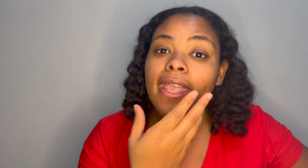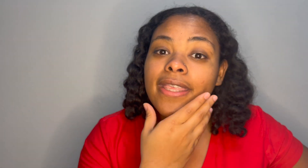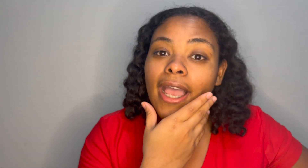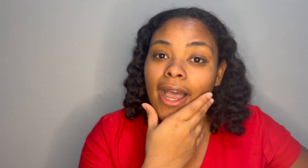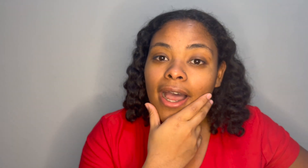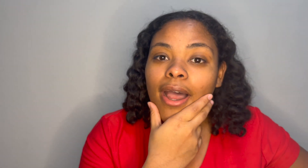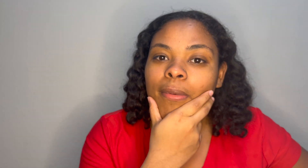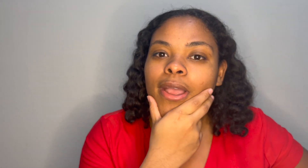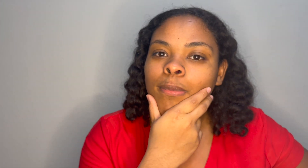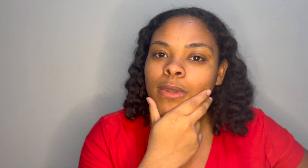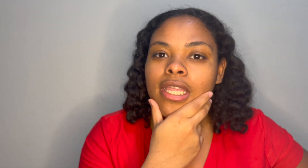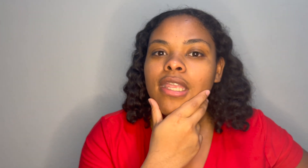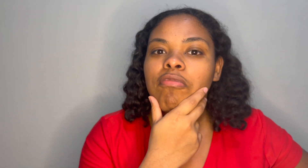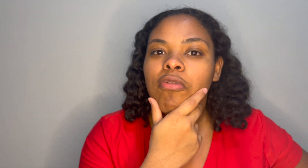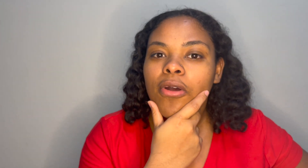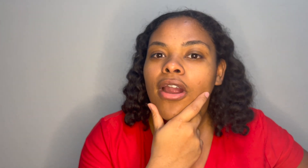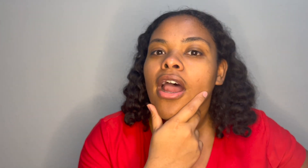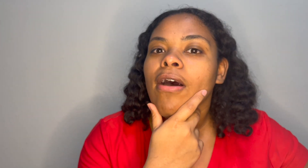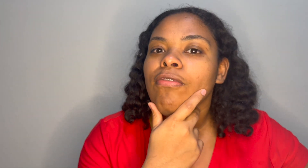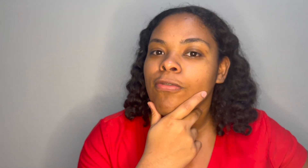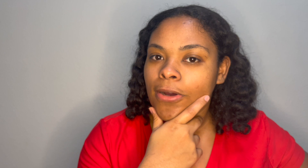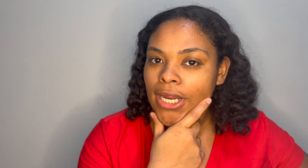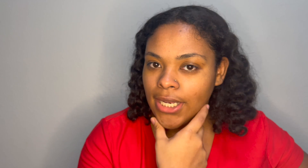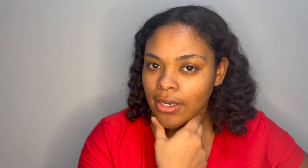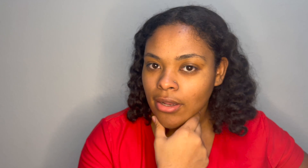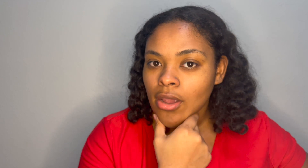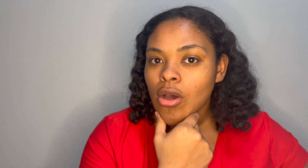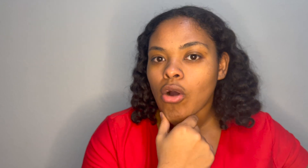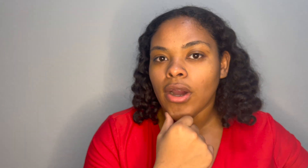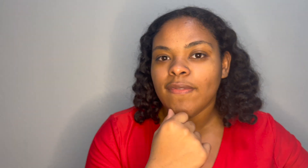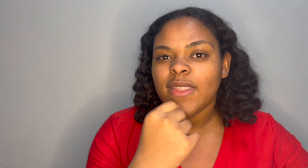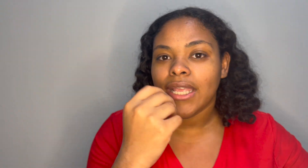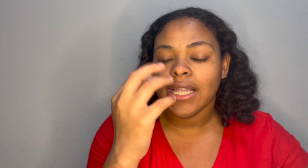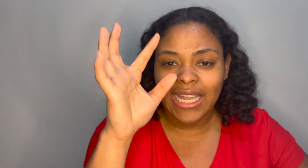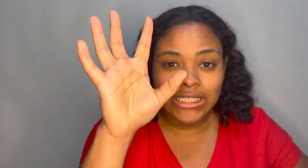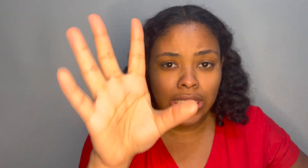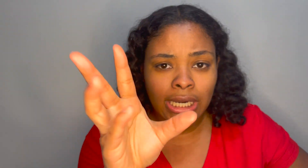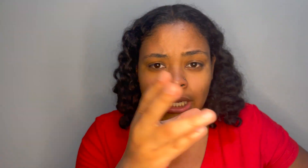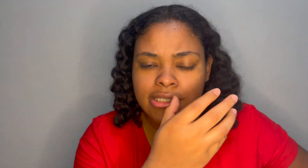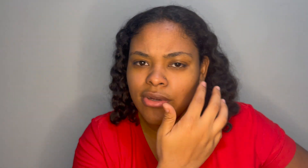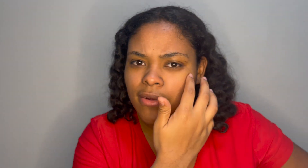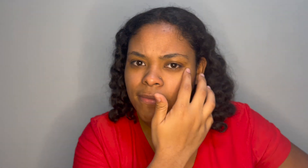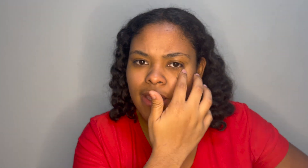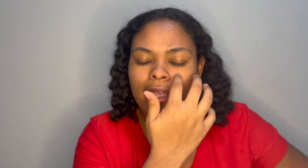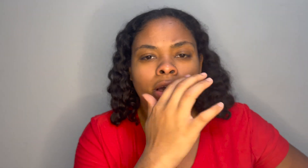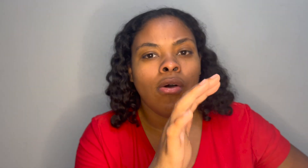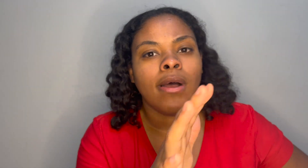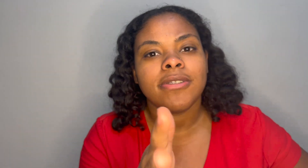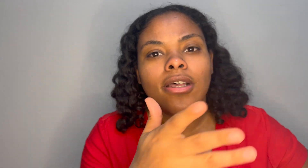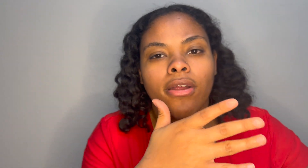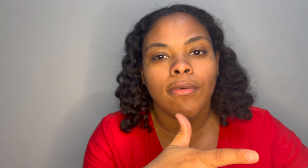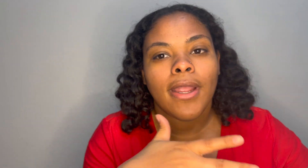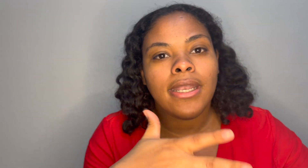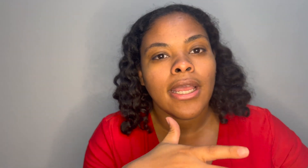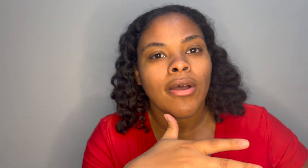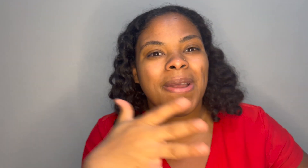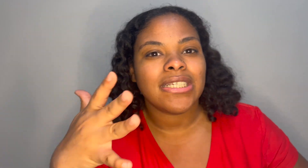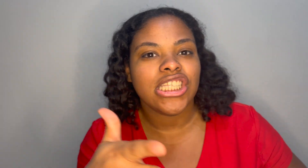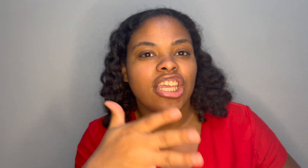yeah i am looking for a friend or if they like try and ask you i'll be like oh i'm sorry right now i'm actually looking